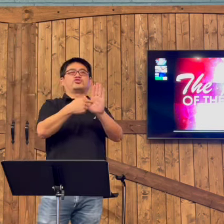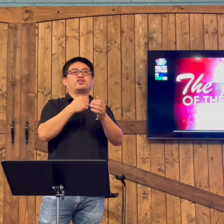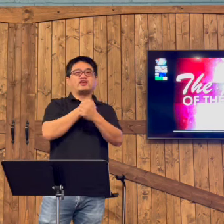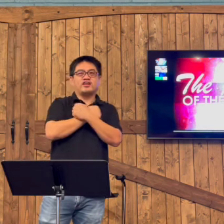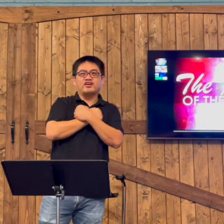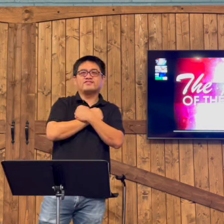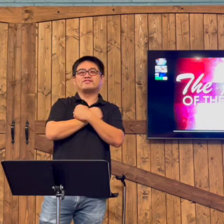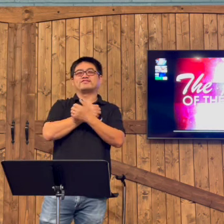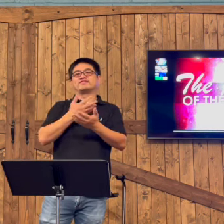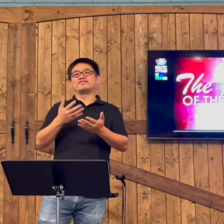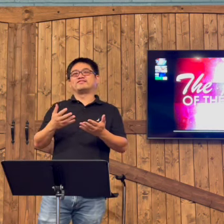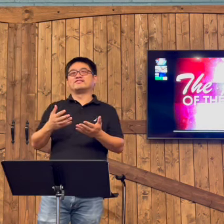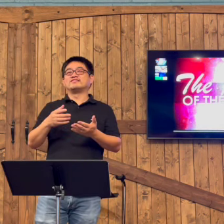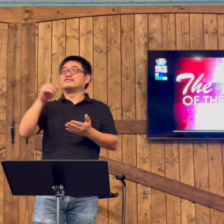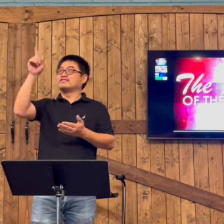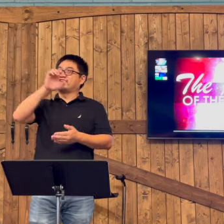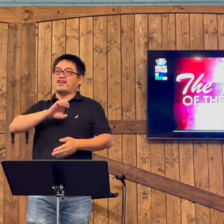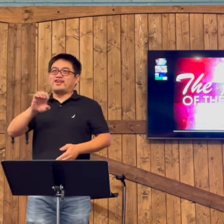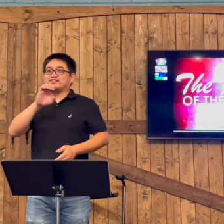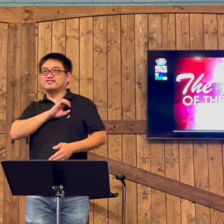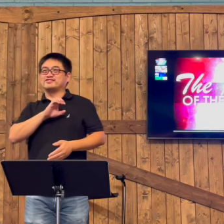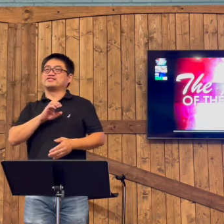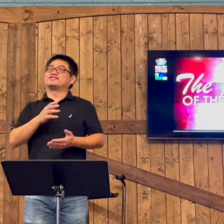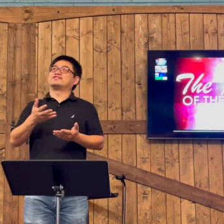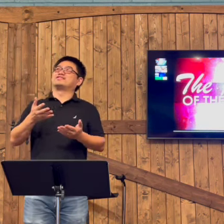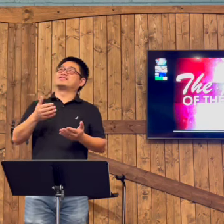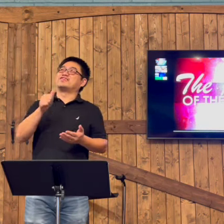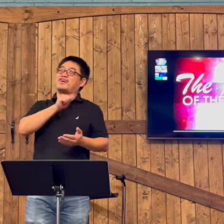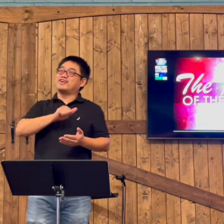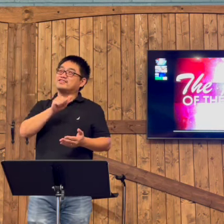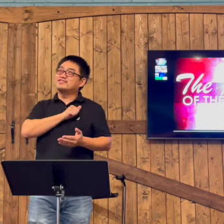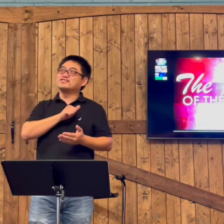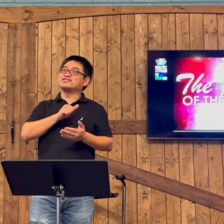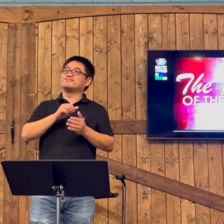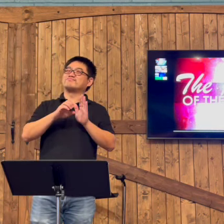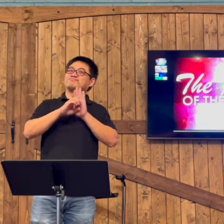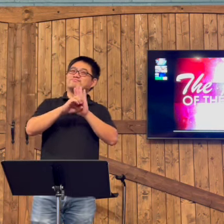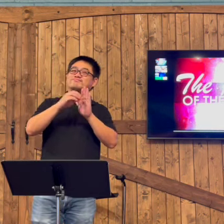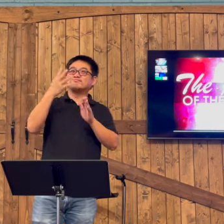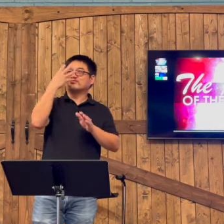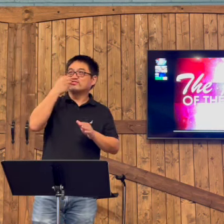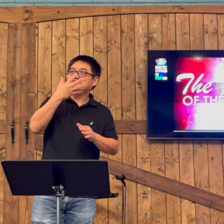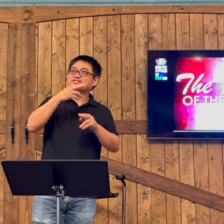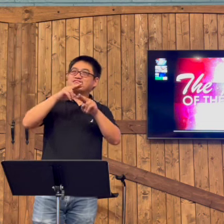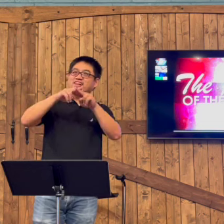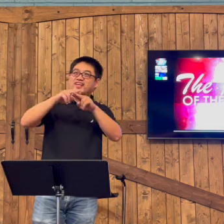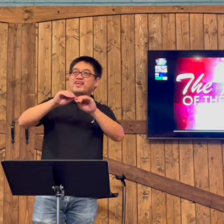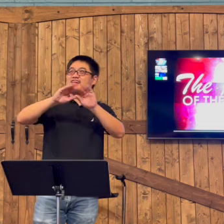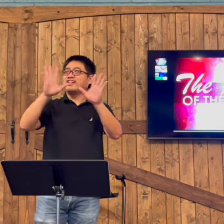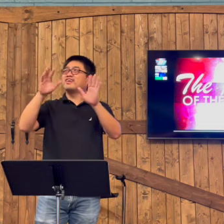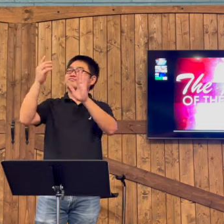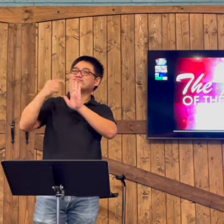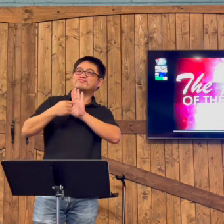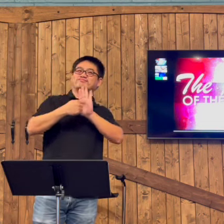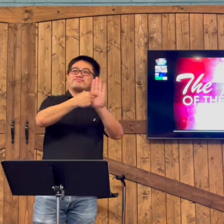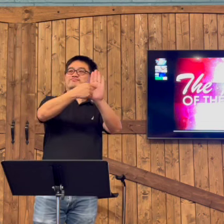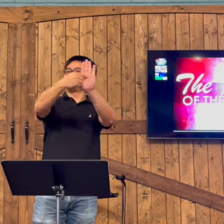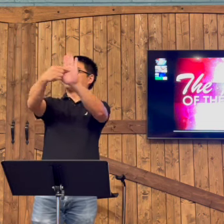And help us to show Your love and Your character and Your attitudes, how beautiful Your